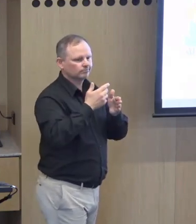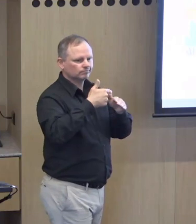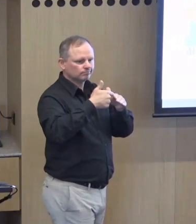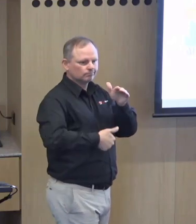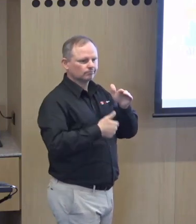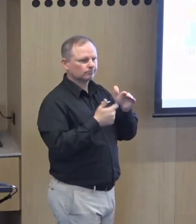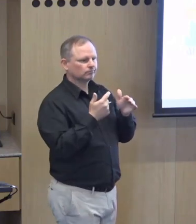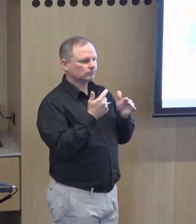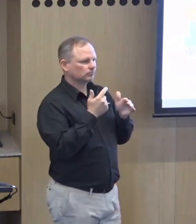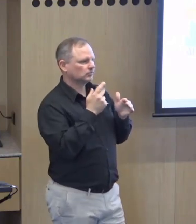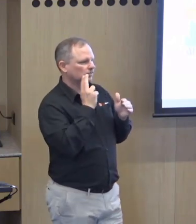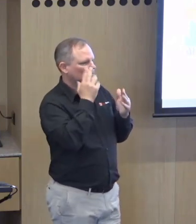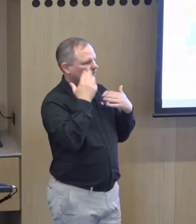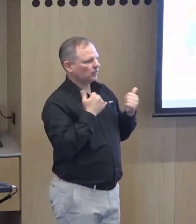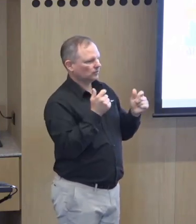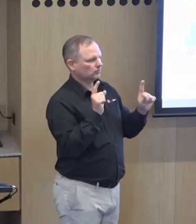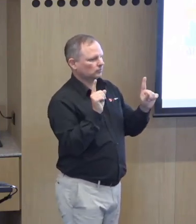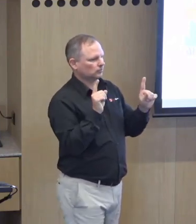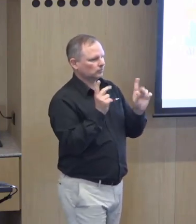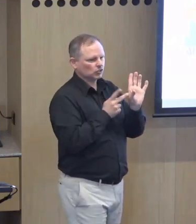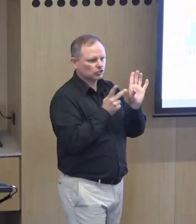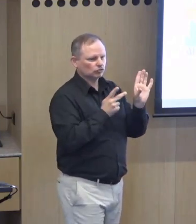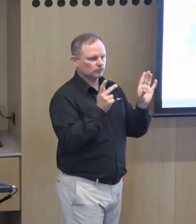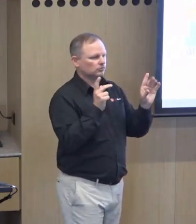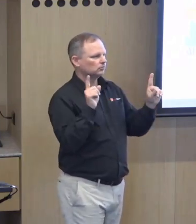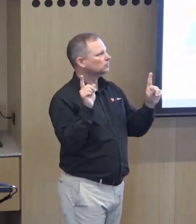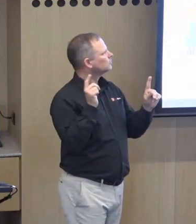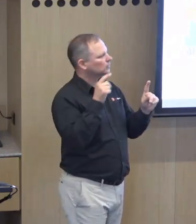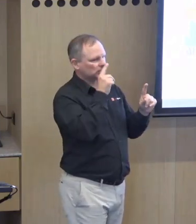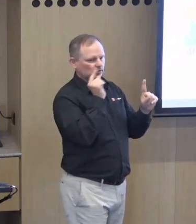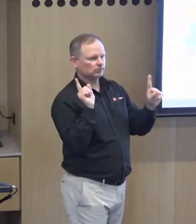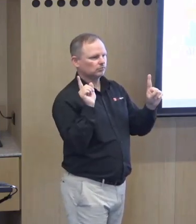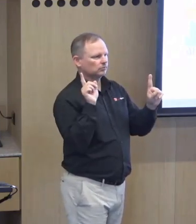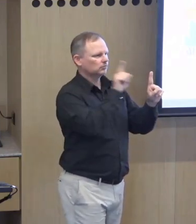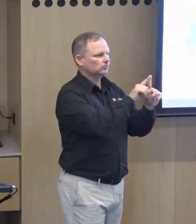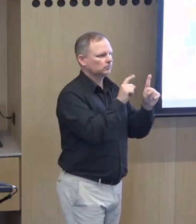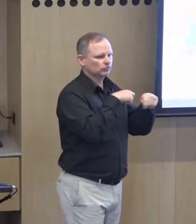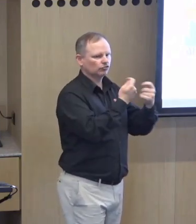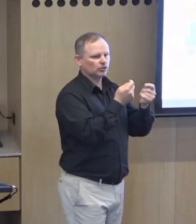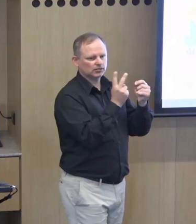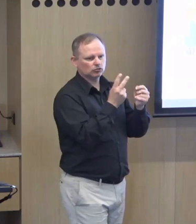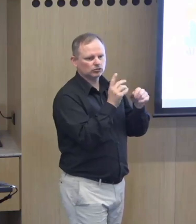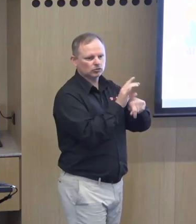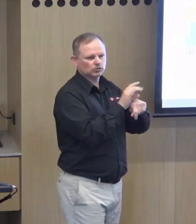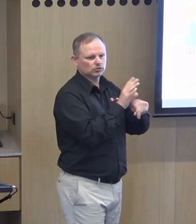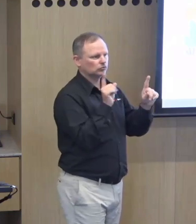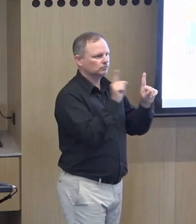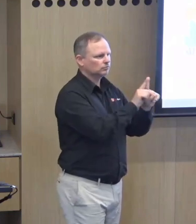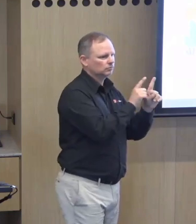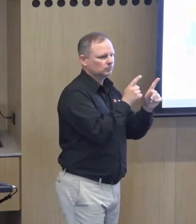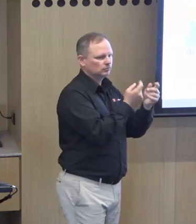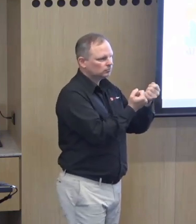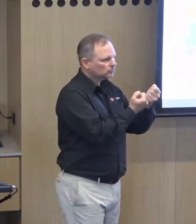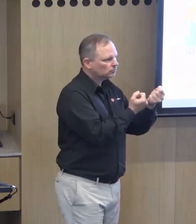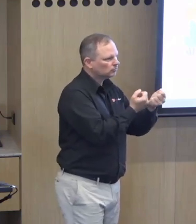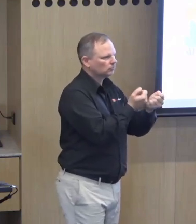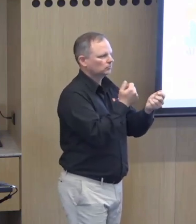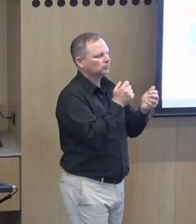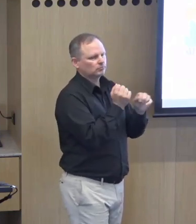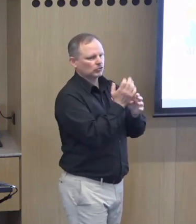um by engaging with all those points of contacts we feel that we are going provide a secondary consultation